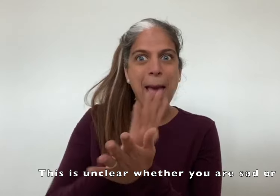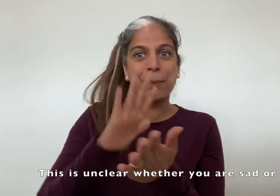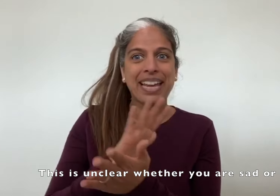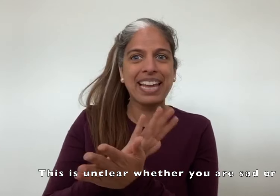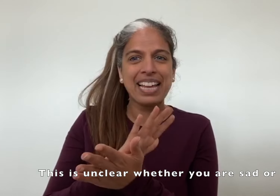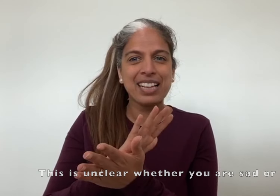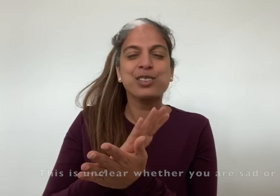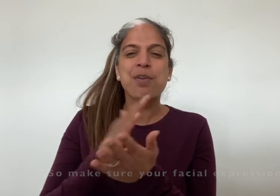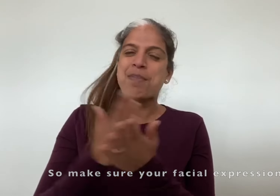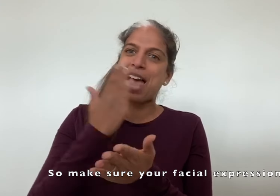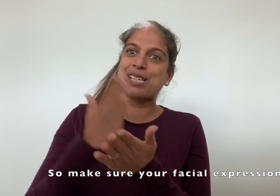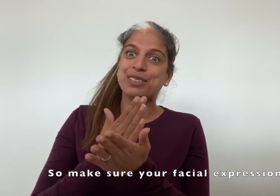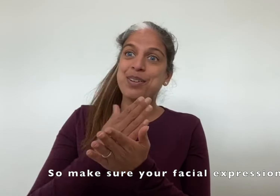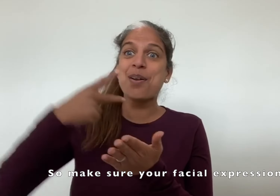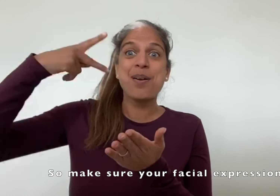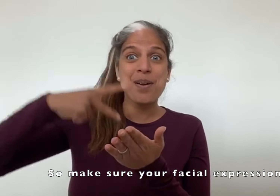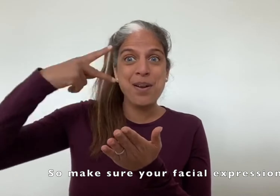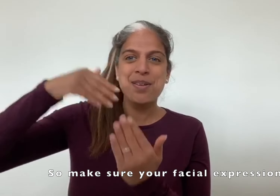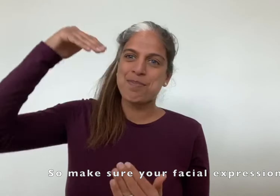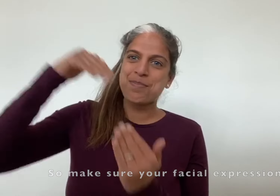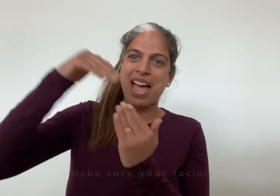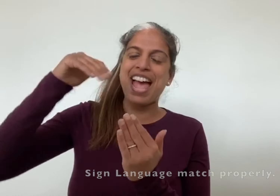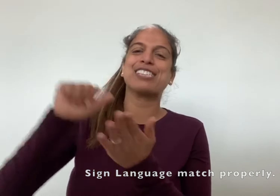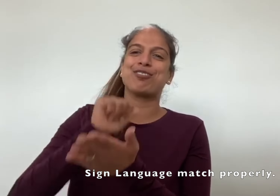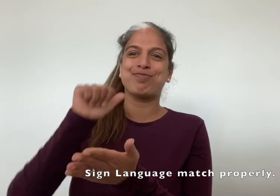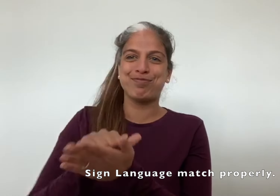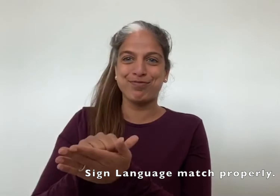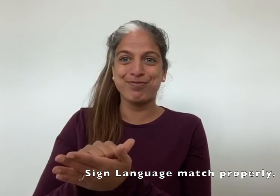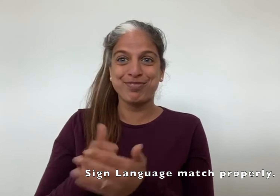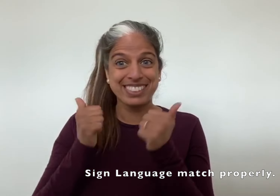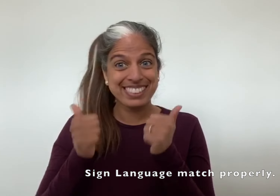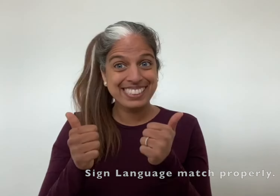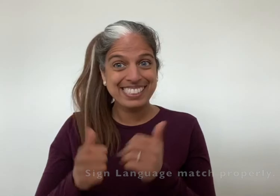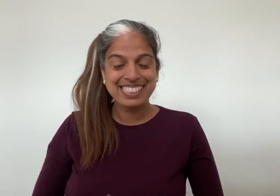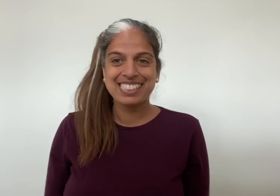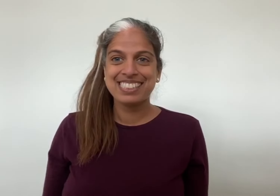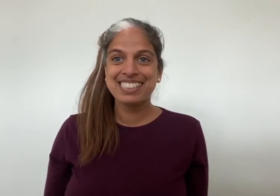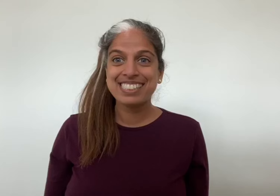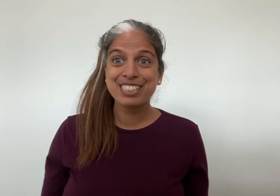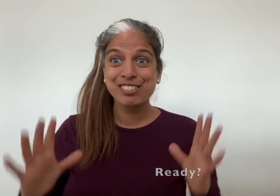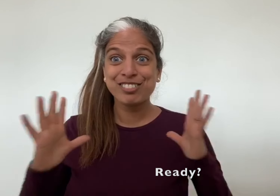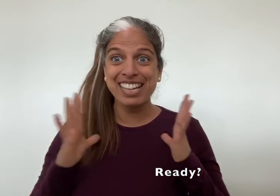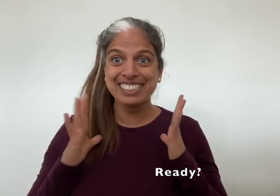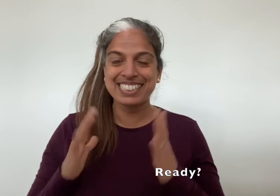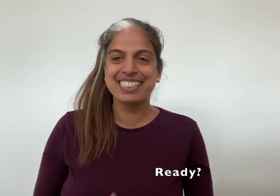so make sure your facial expression and sign language match properly ready